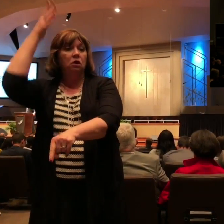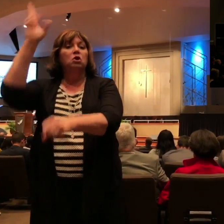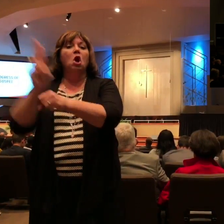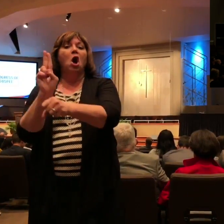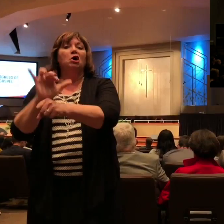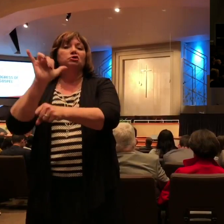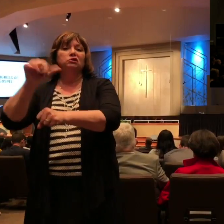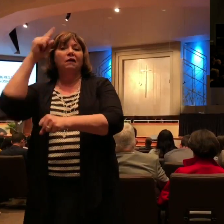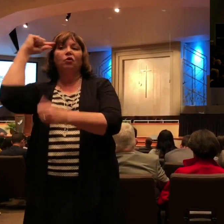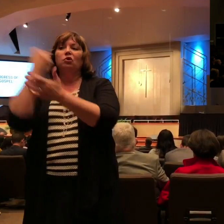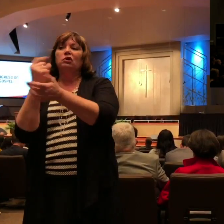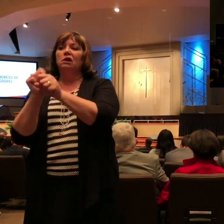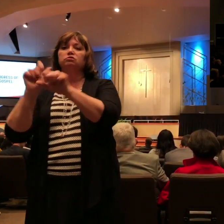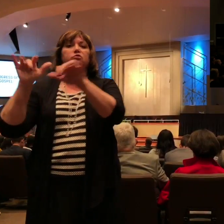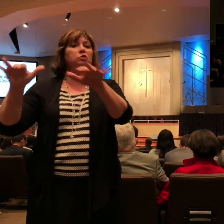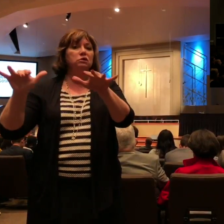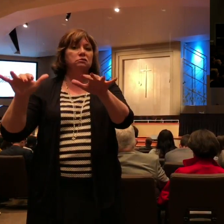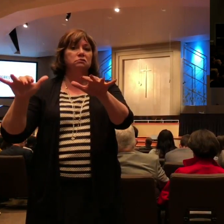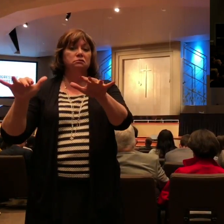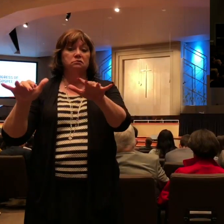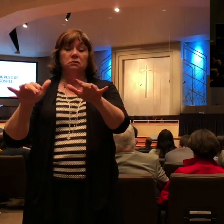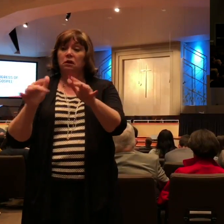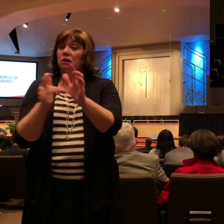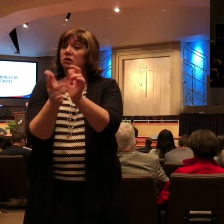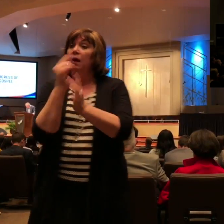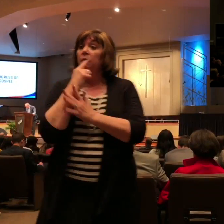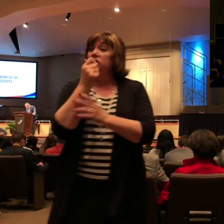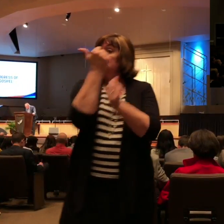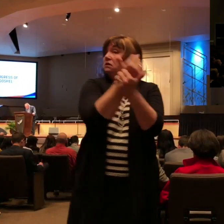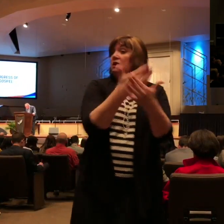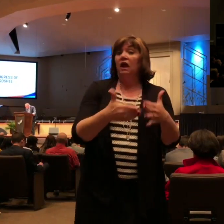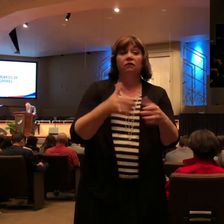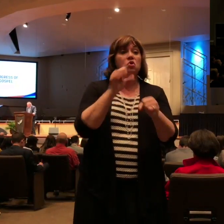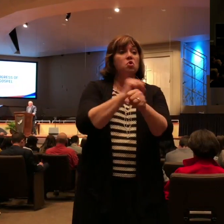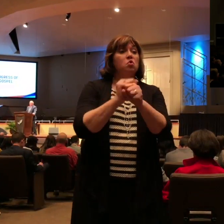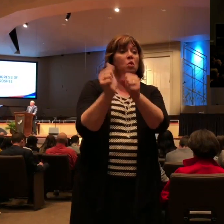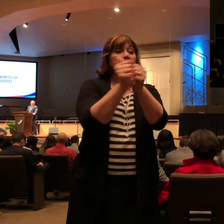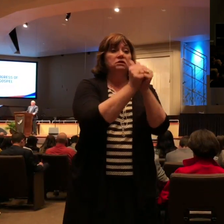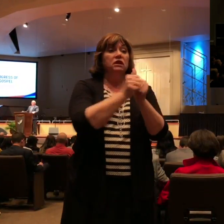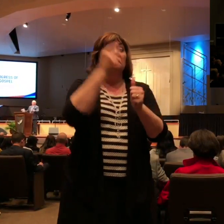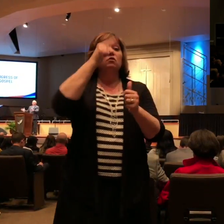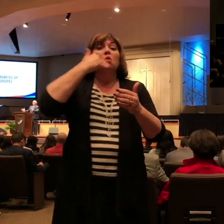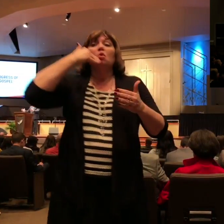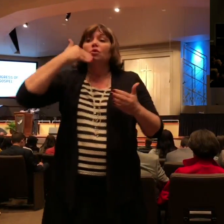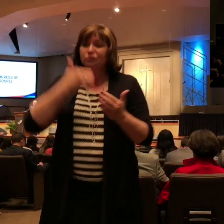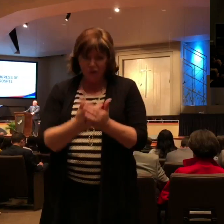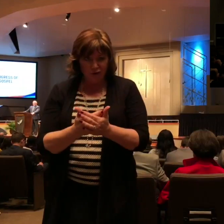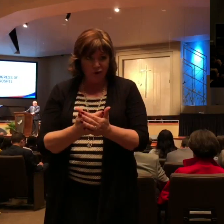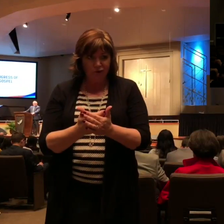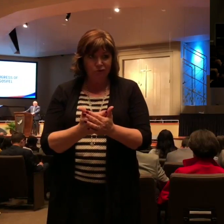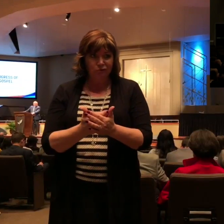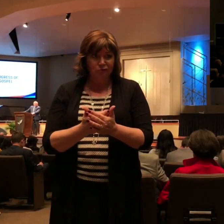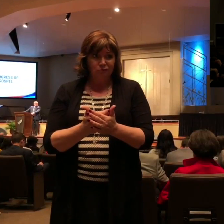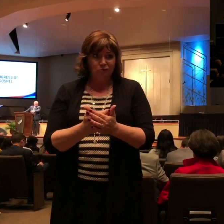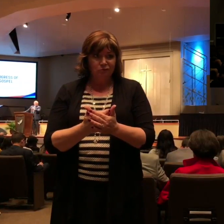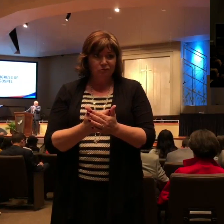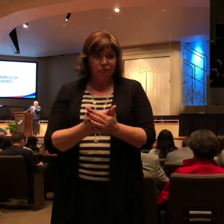Romans 8, 28 tonight that all things work together for good. To them that love God, to them who are of cold according to his purpose. And that's exactly